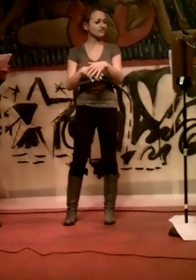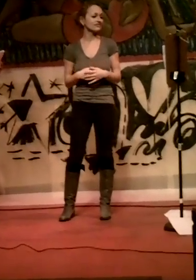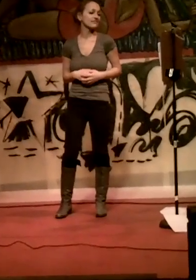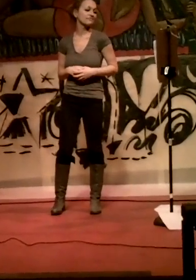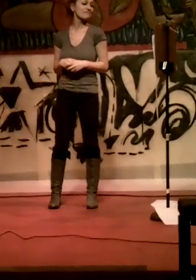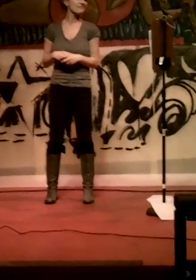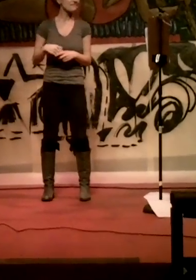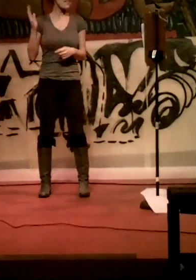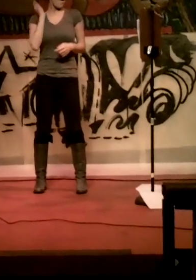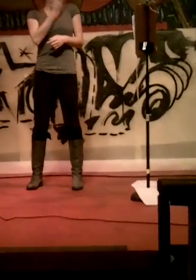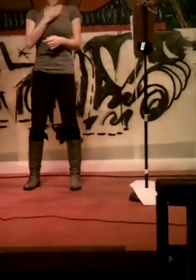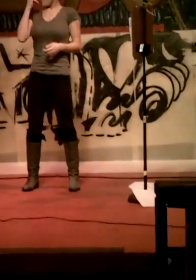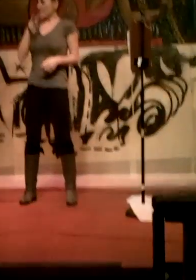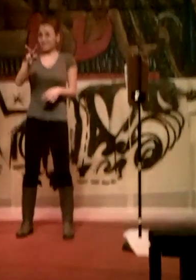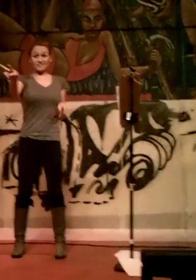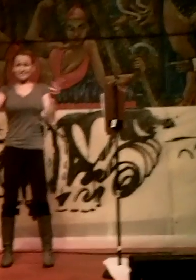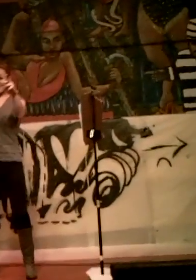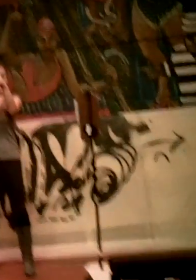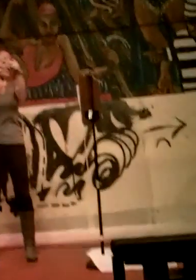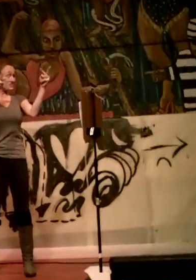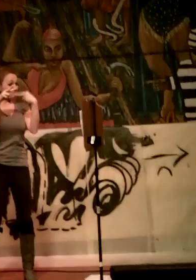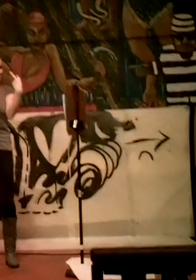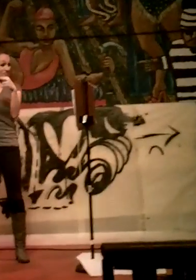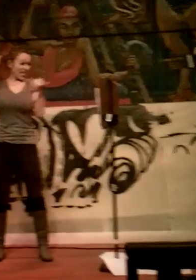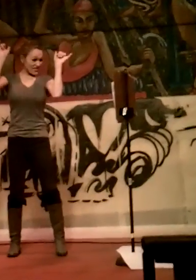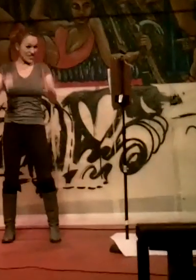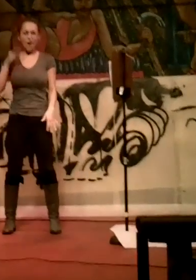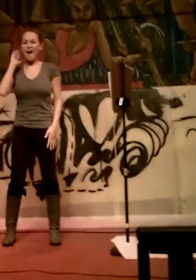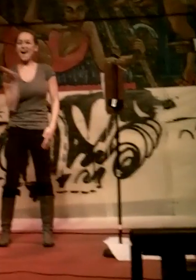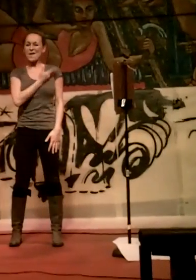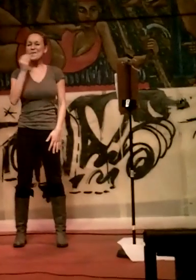as our eyes locked sight our holy land.